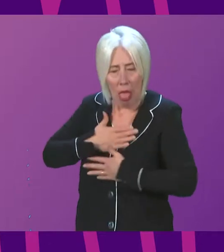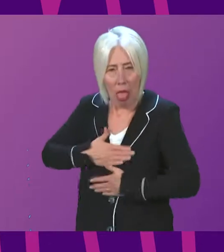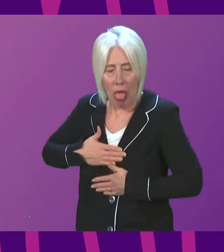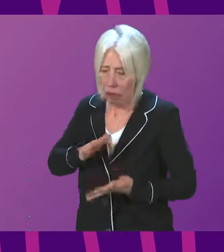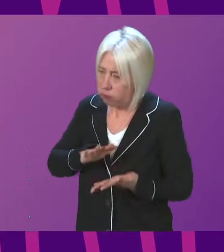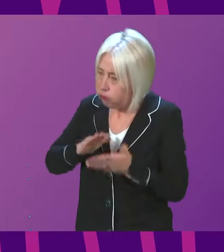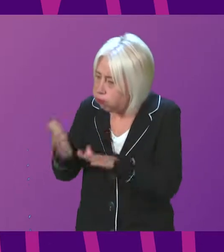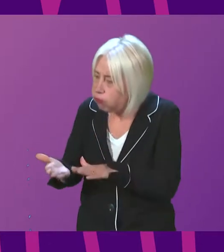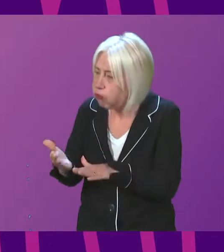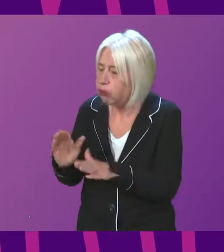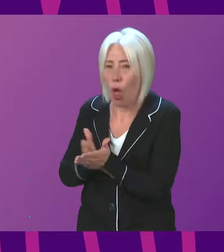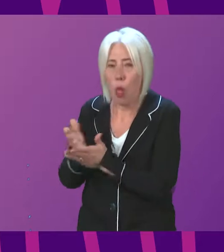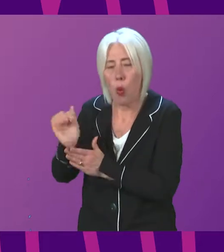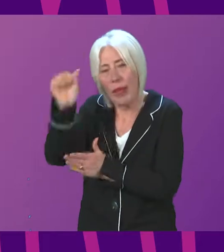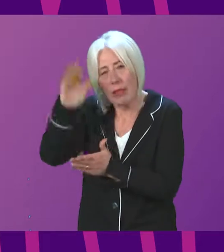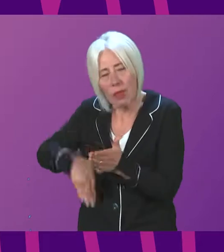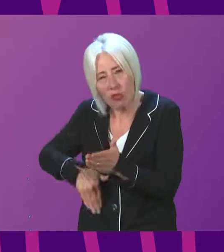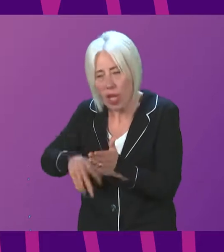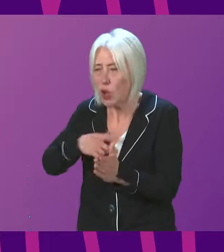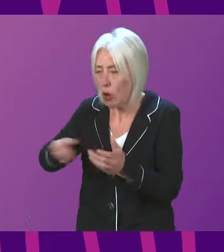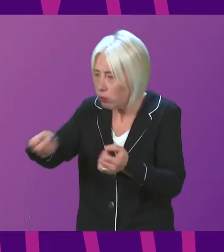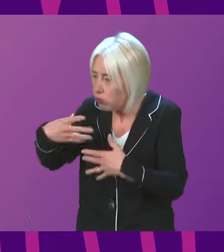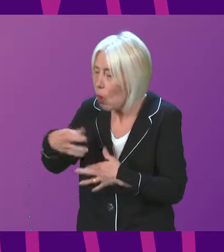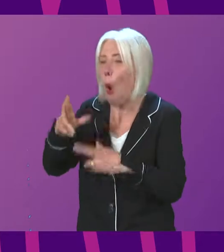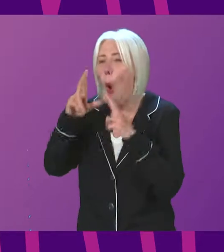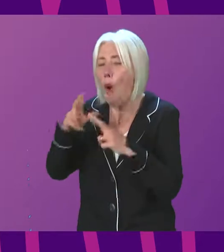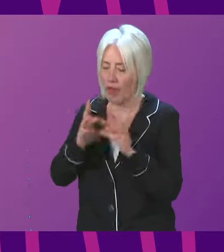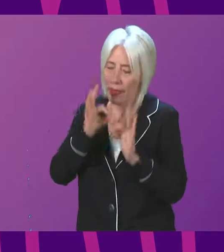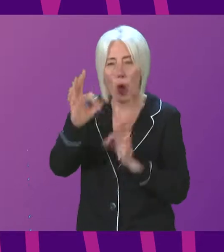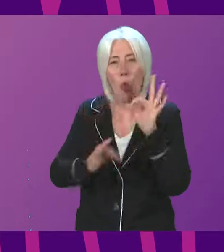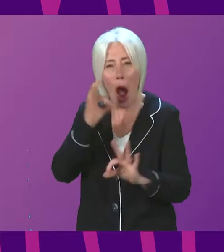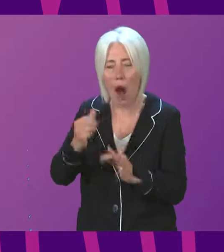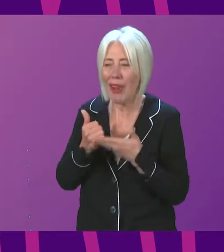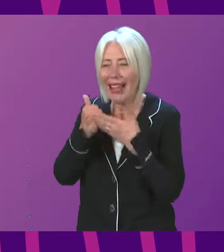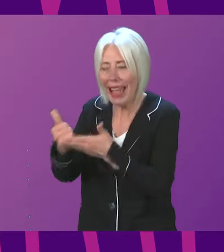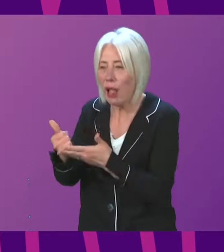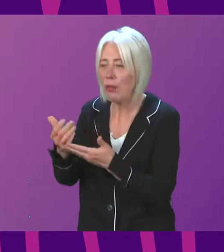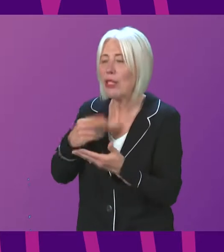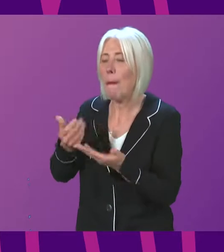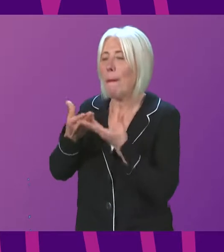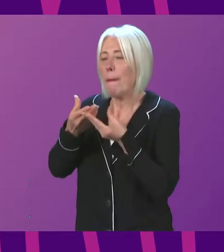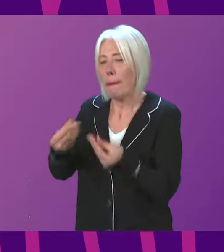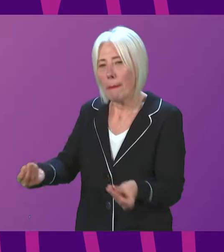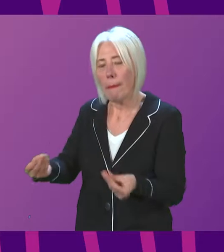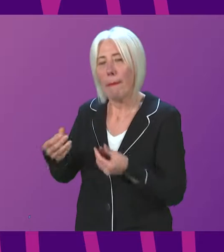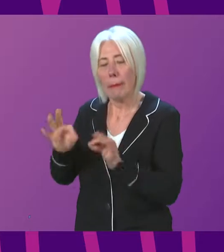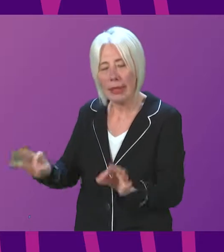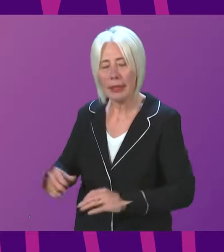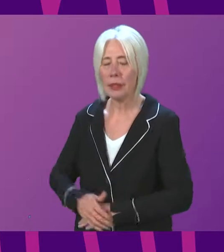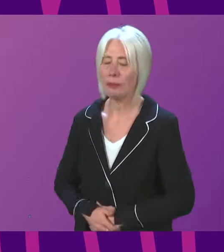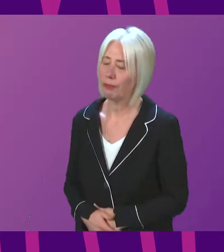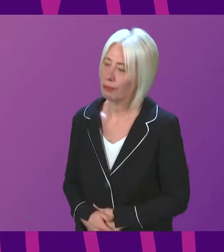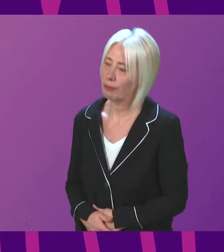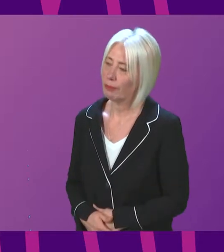consequence of what they experienced. And I hope the inquiry can help in that endeavour. Stuart Macmillan to be followed by Alex Cole-Hamilton.